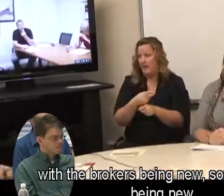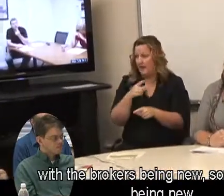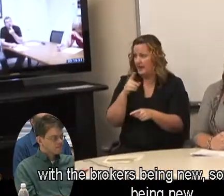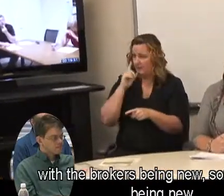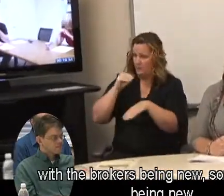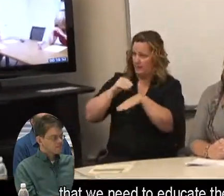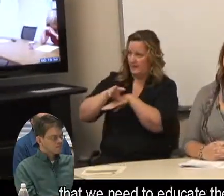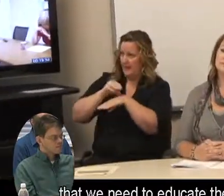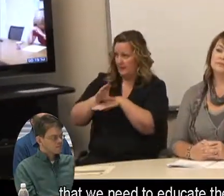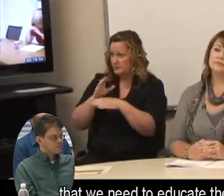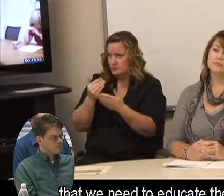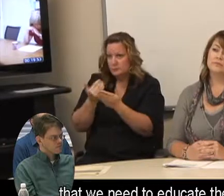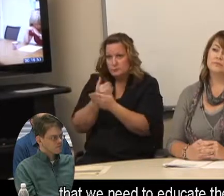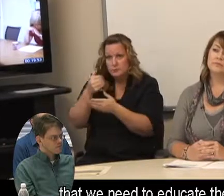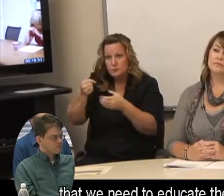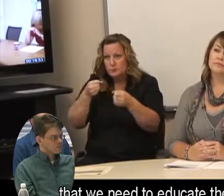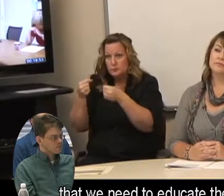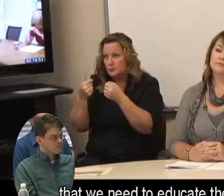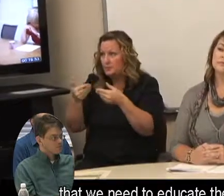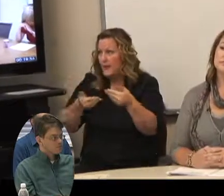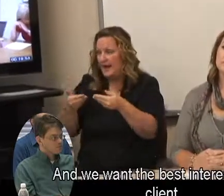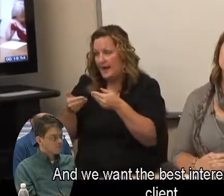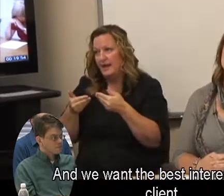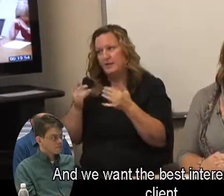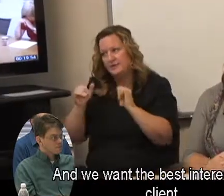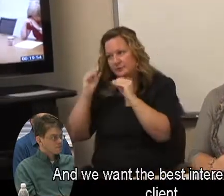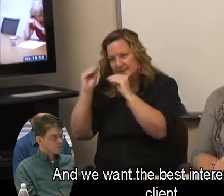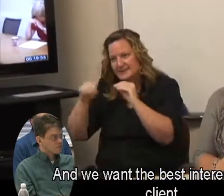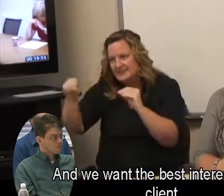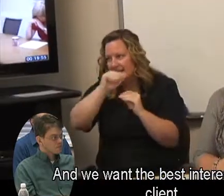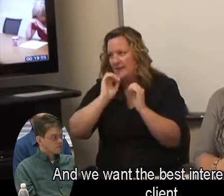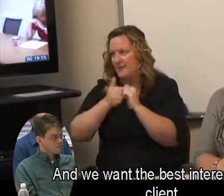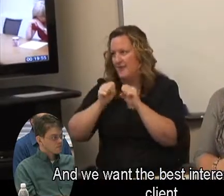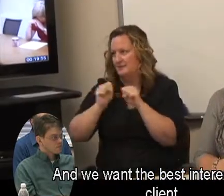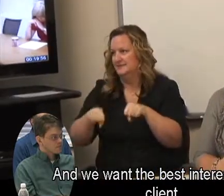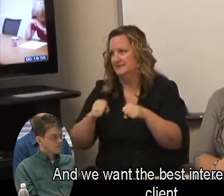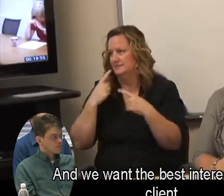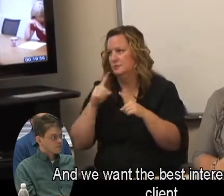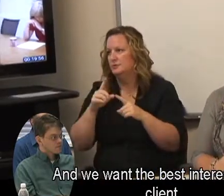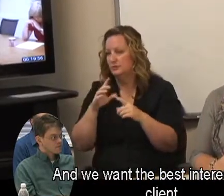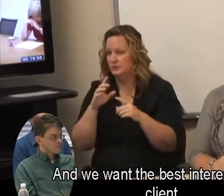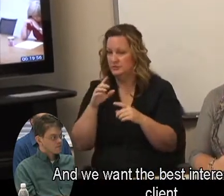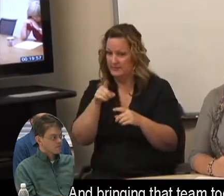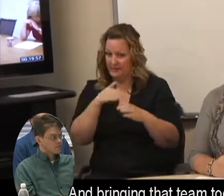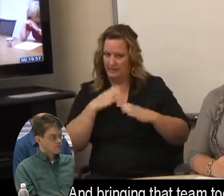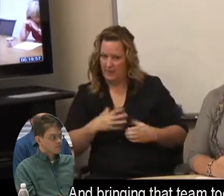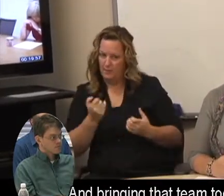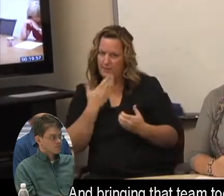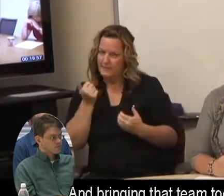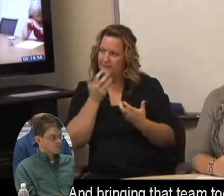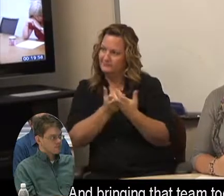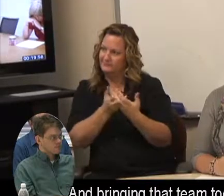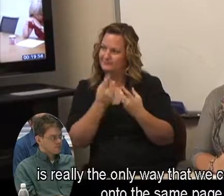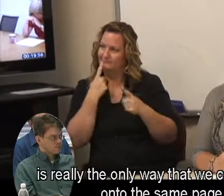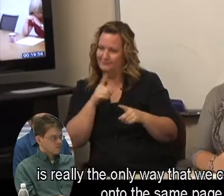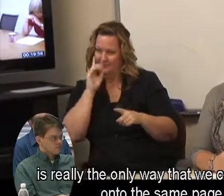that it's really our, we need to educate them, too. And, you know, we want the best interest for the client. And bringing that team in together is really the only way that we can all